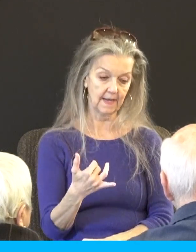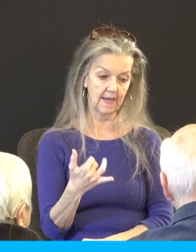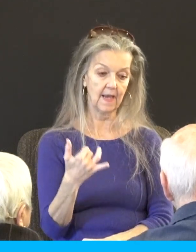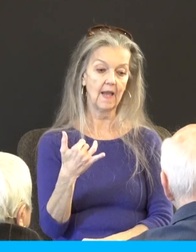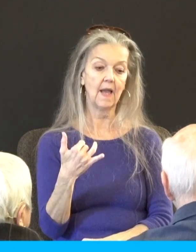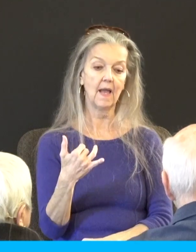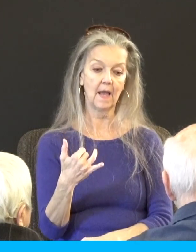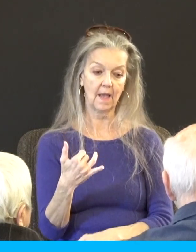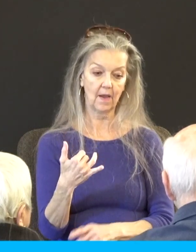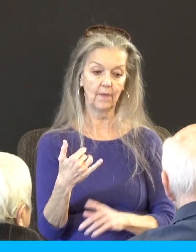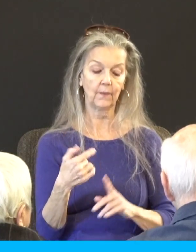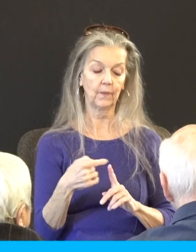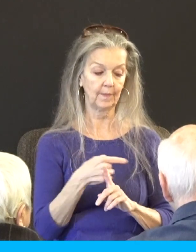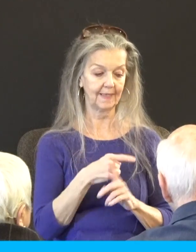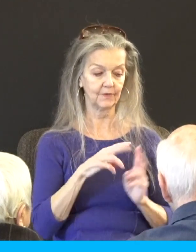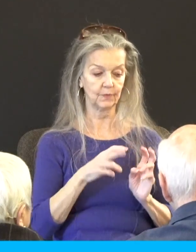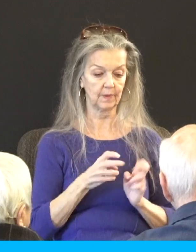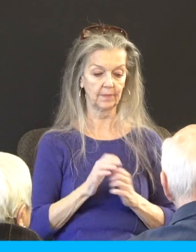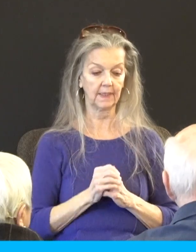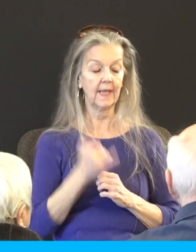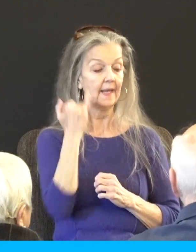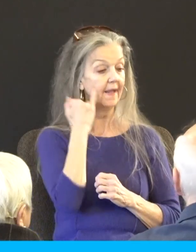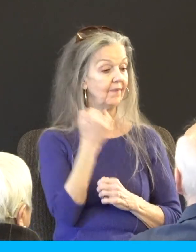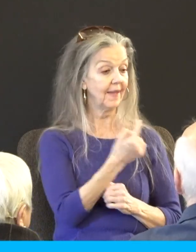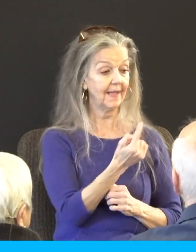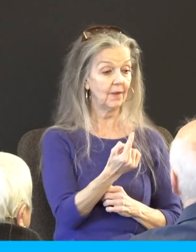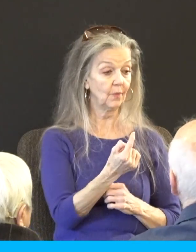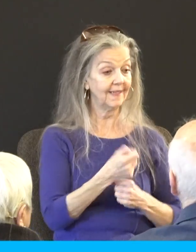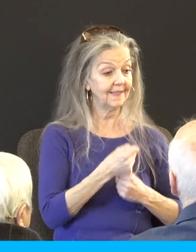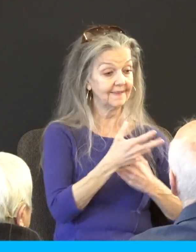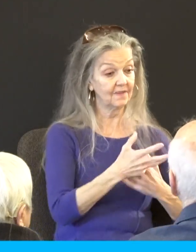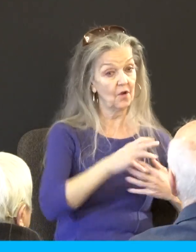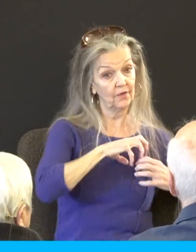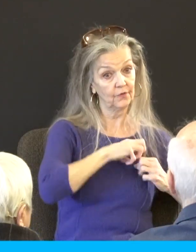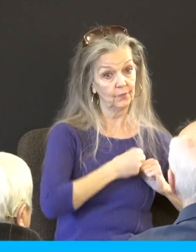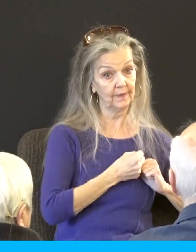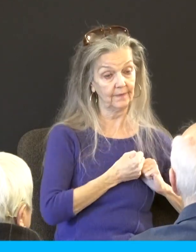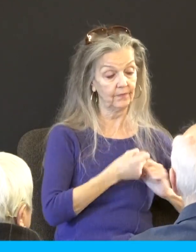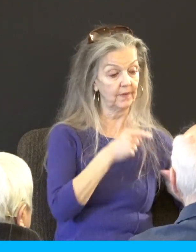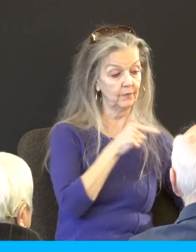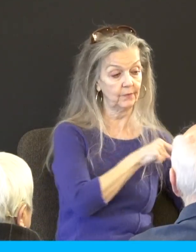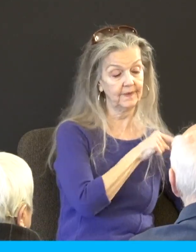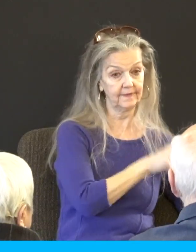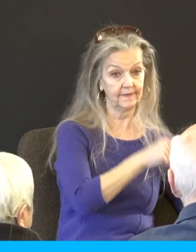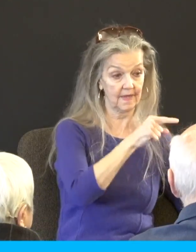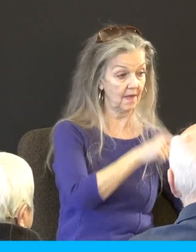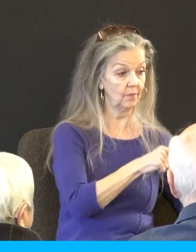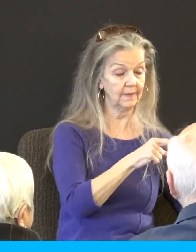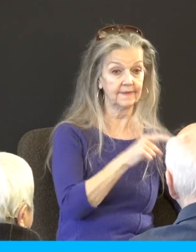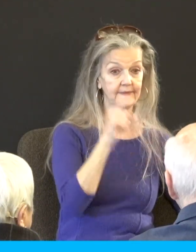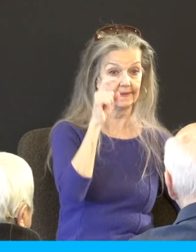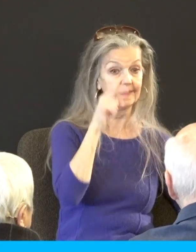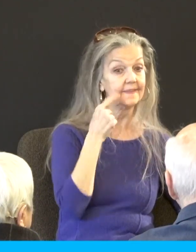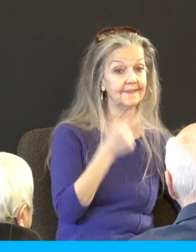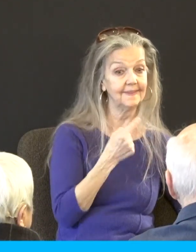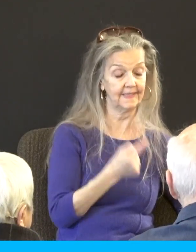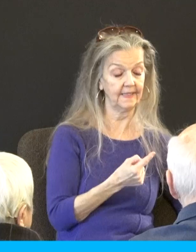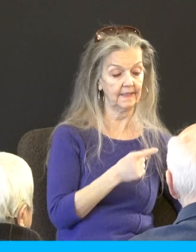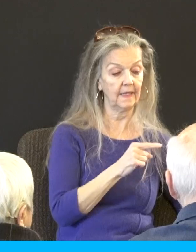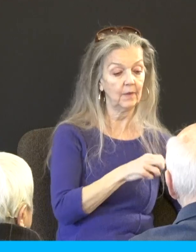1 Corinthians if any has caused grief that's the guy in chapter 5 who is having an affair with his step mom if